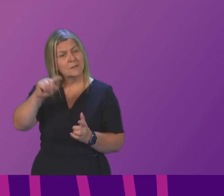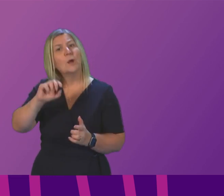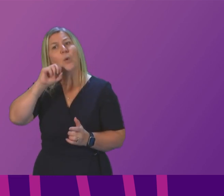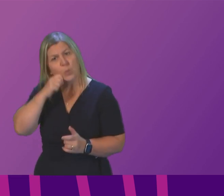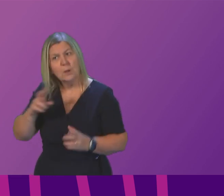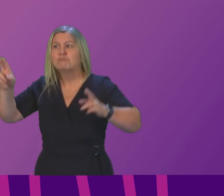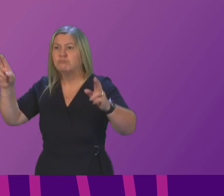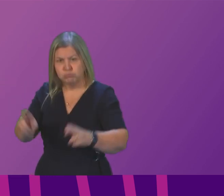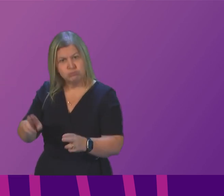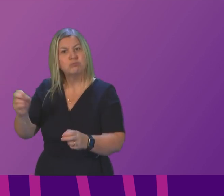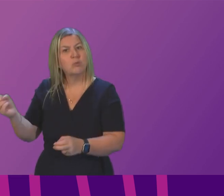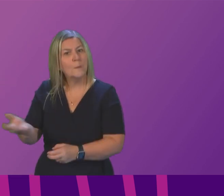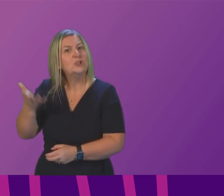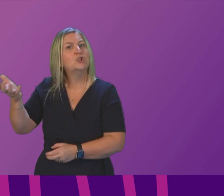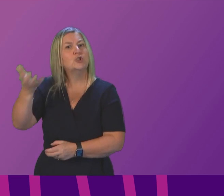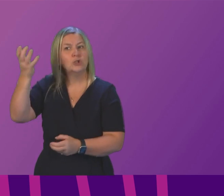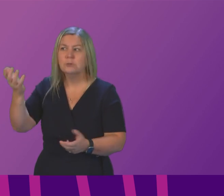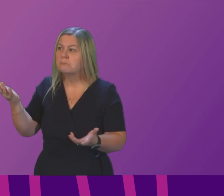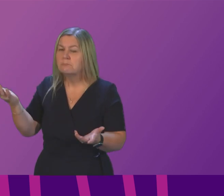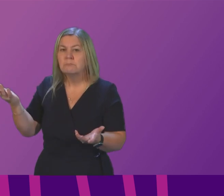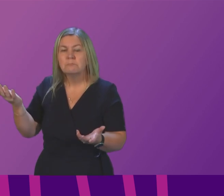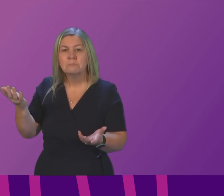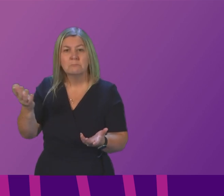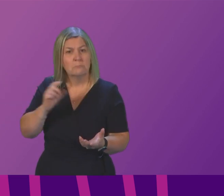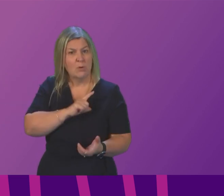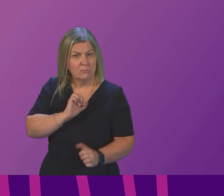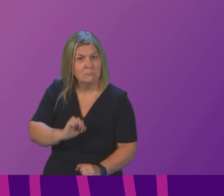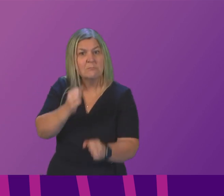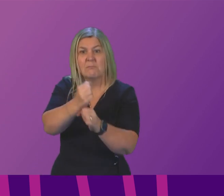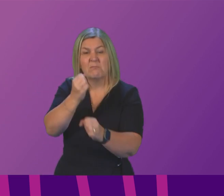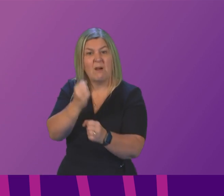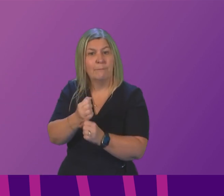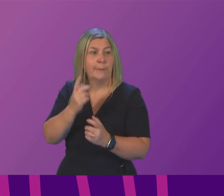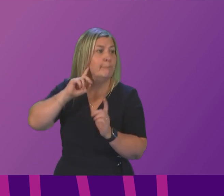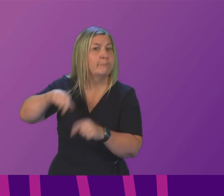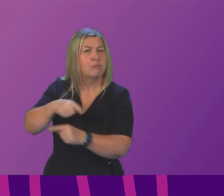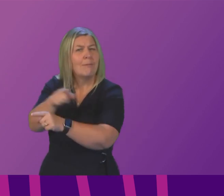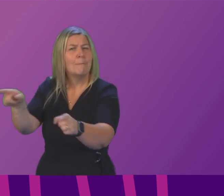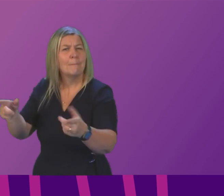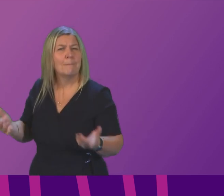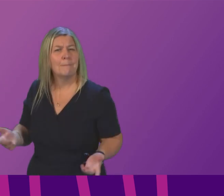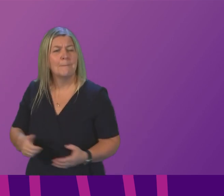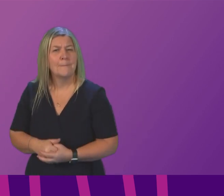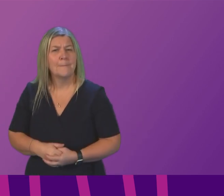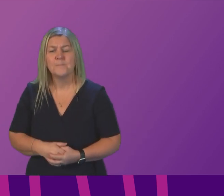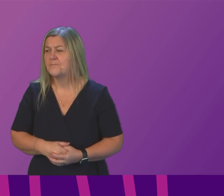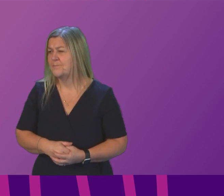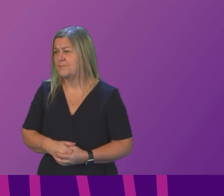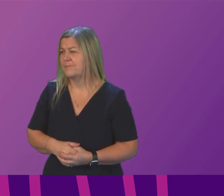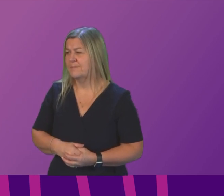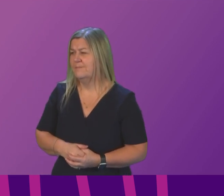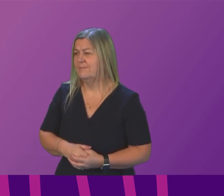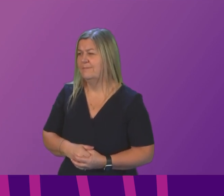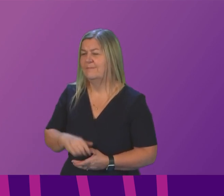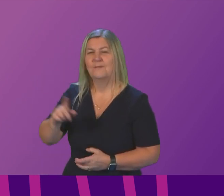emissions when she and her government have shown so little interest in them first minister I just don't think that